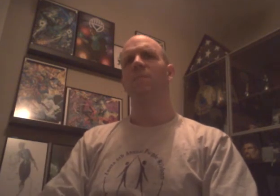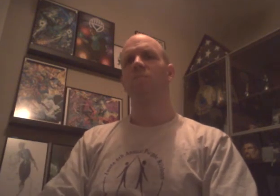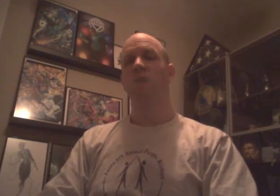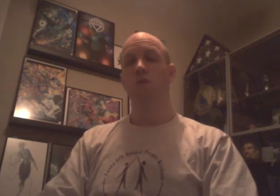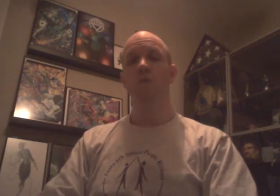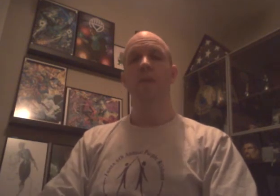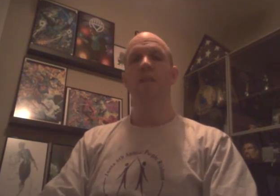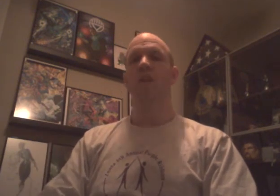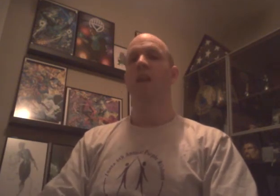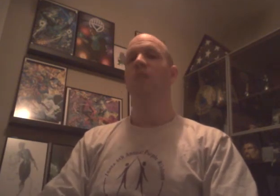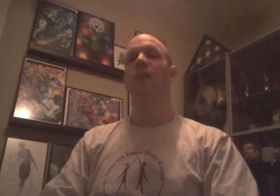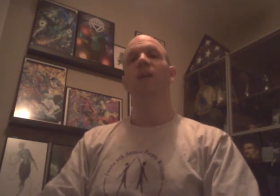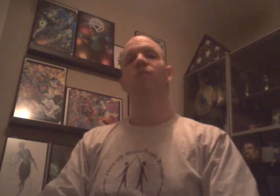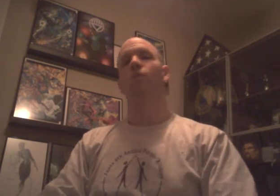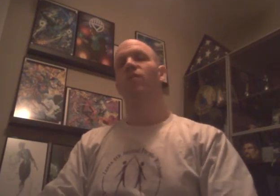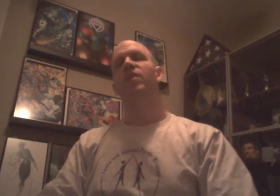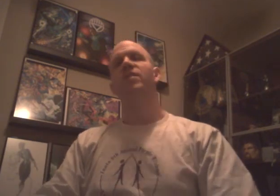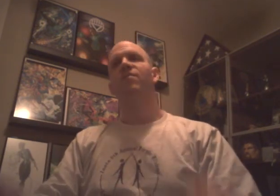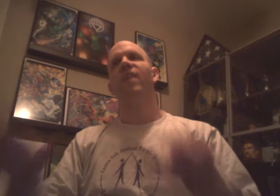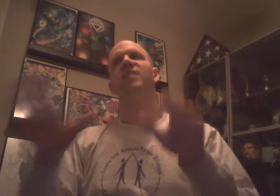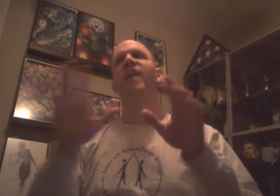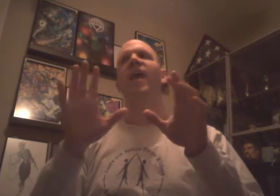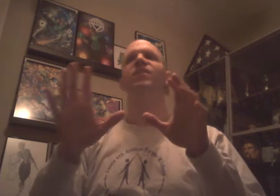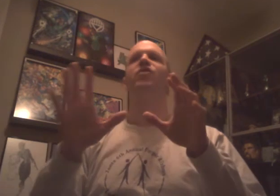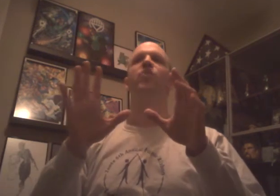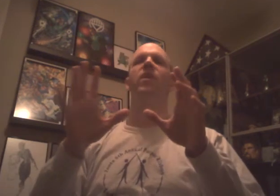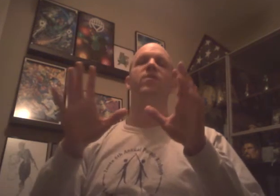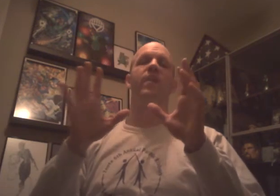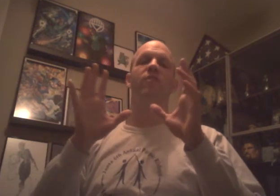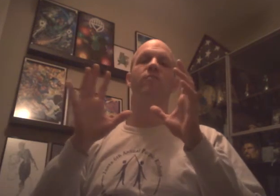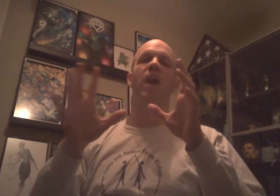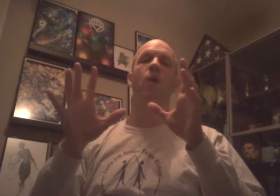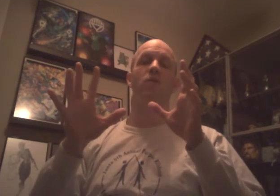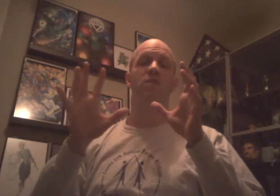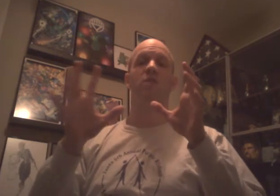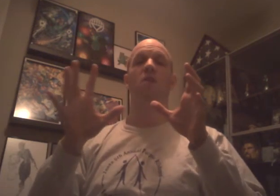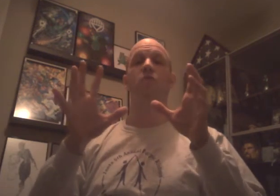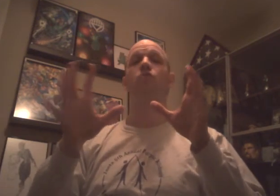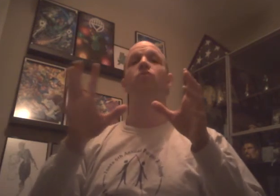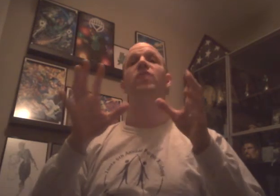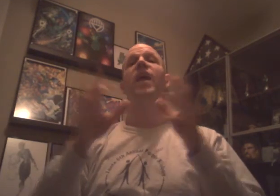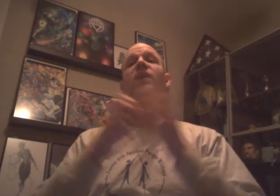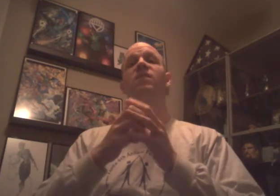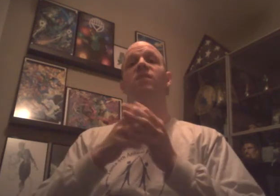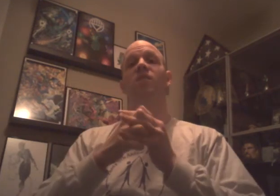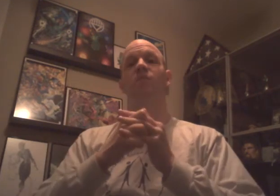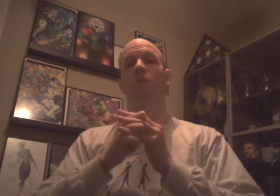Good match, nice back and forth. They did some fantastic showing of the amount of power Cesaro truly has at his disposal.